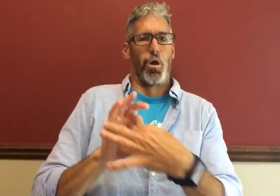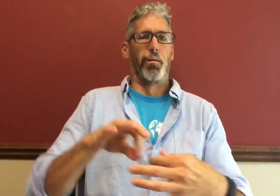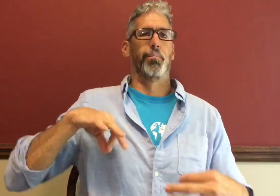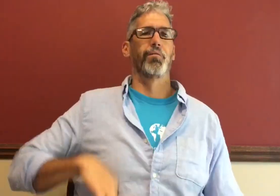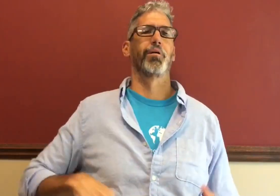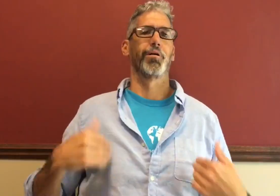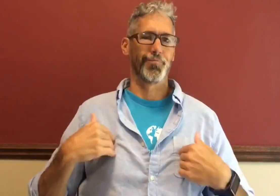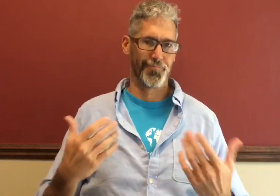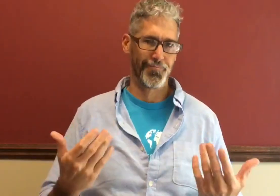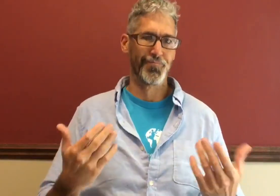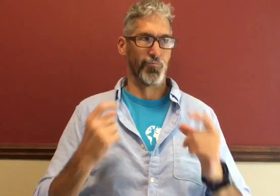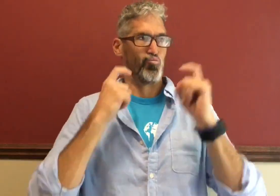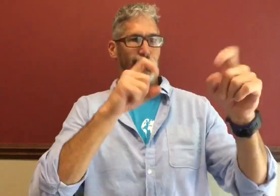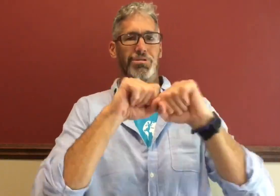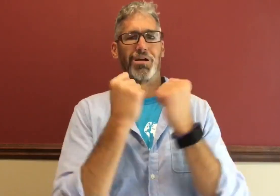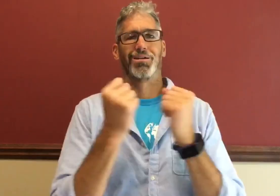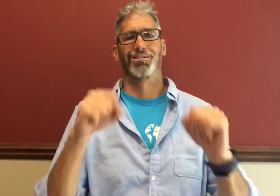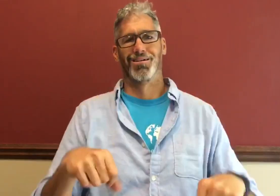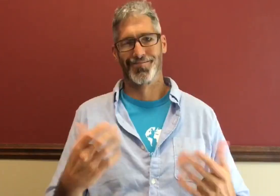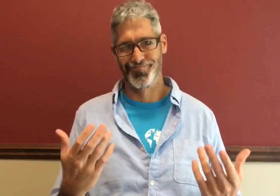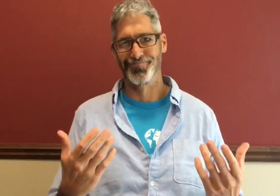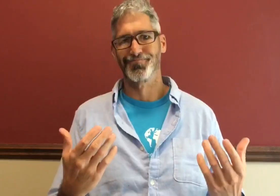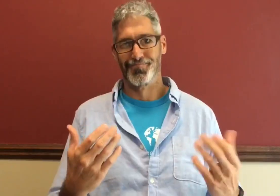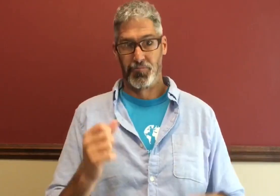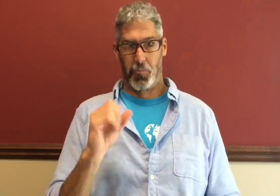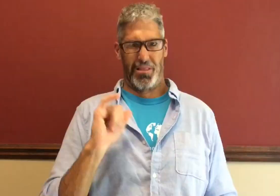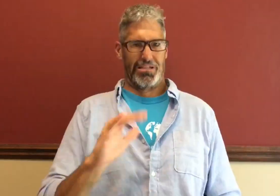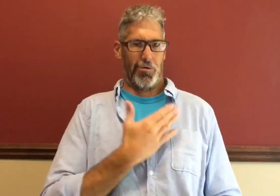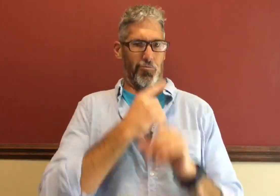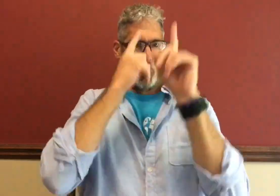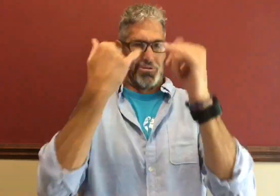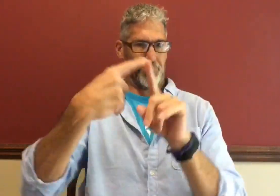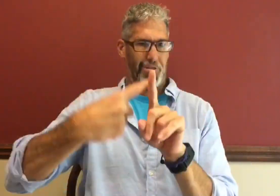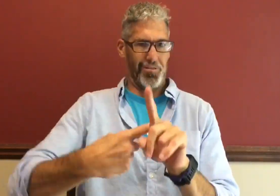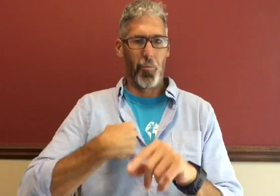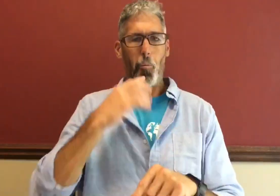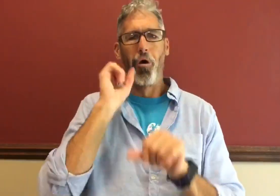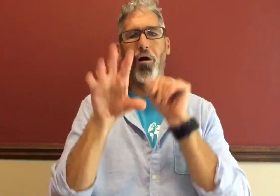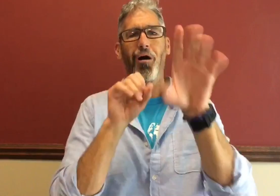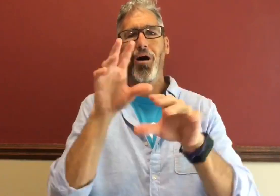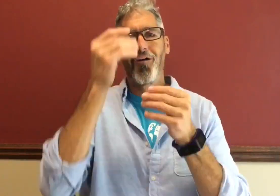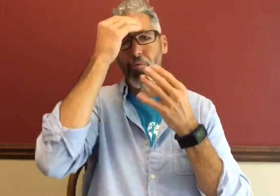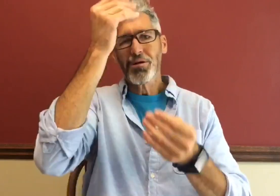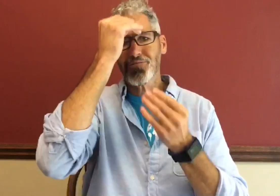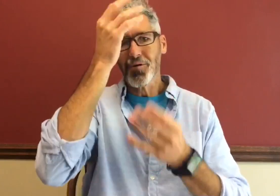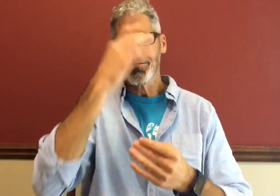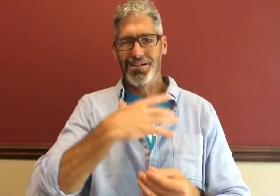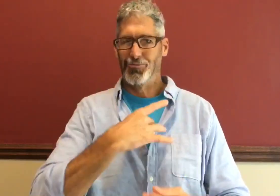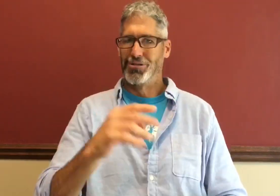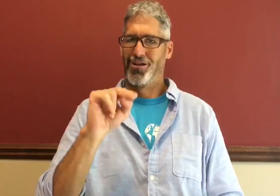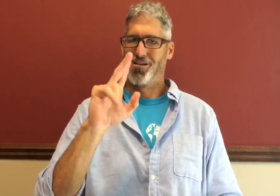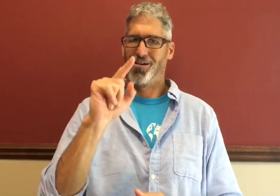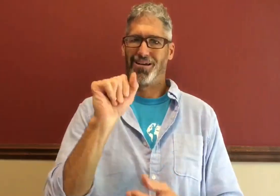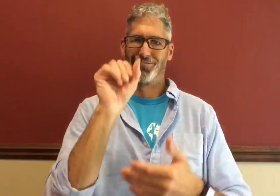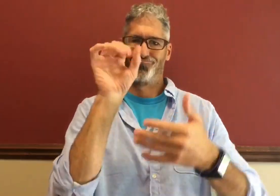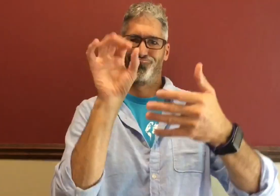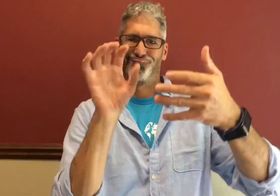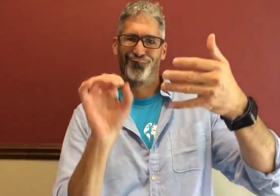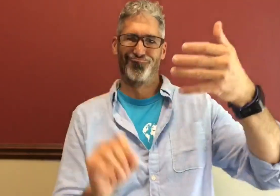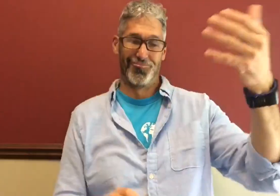occupational benefits. We can give back to society. That's our goal this month. We're going to put out information and interesting nuggets.